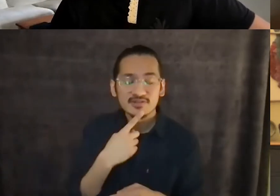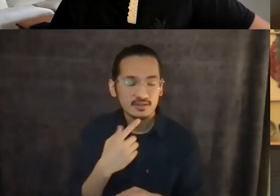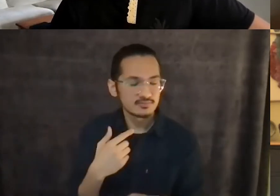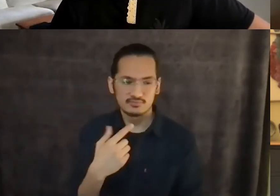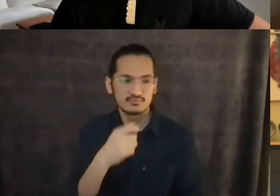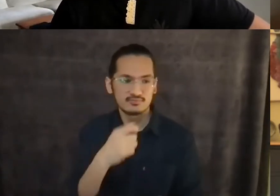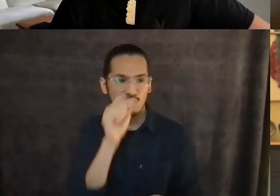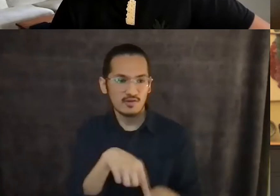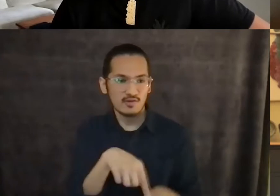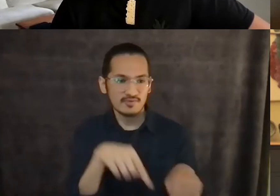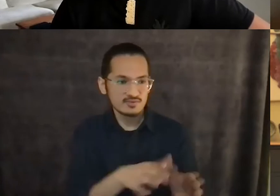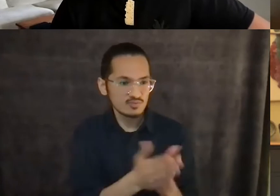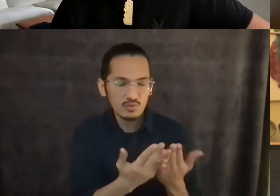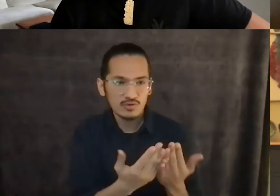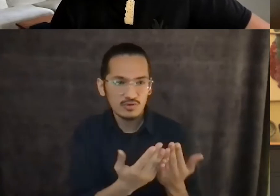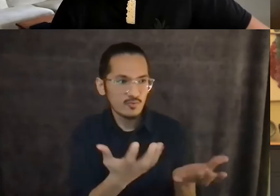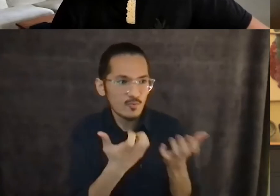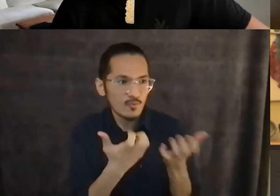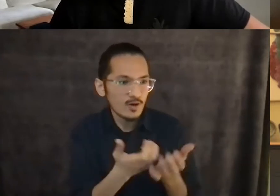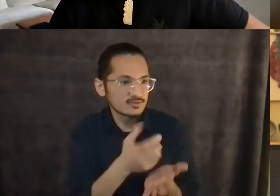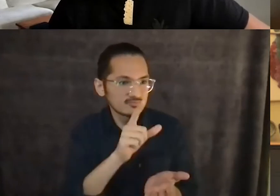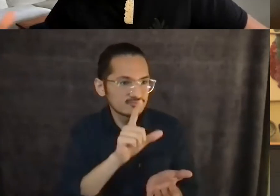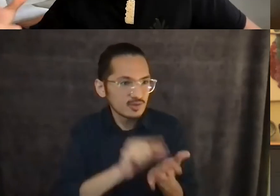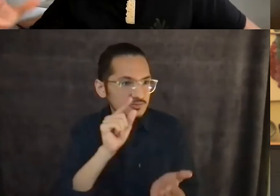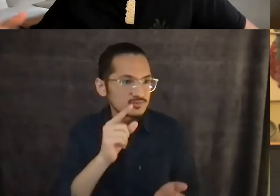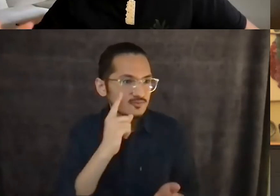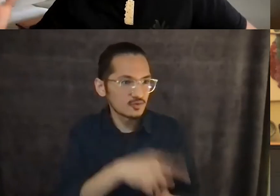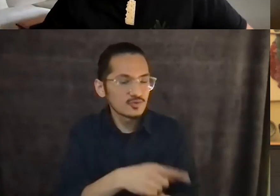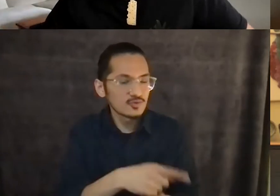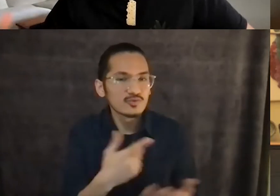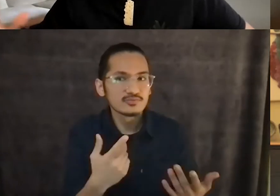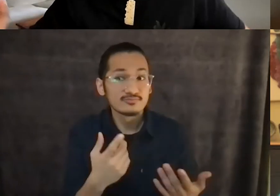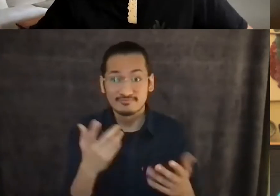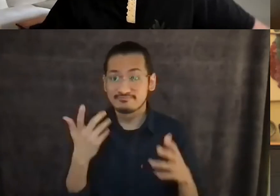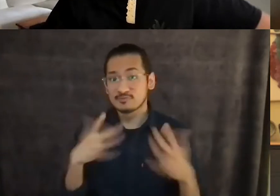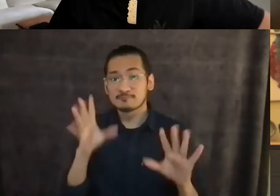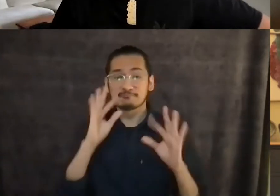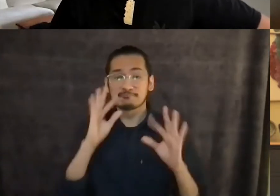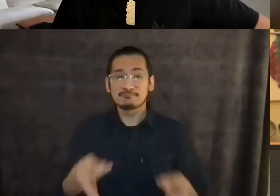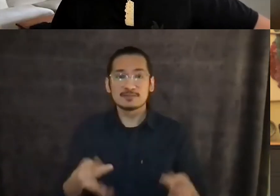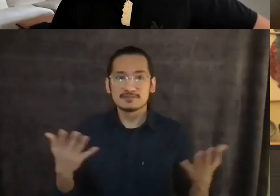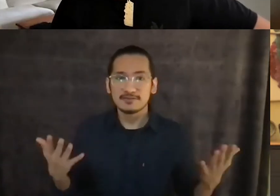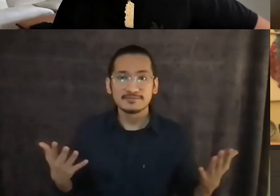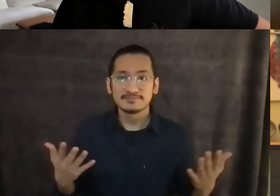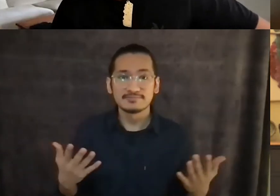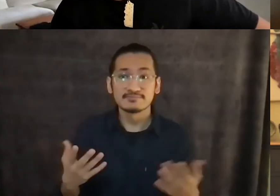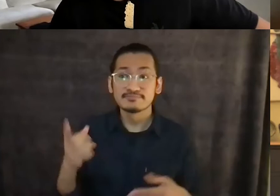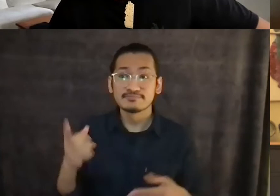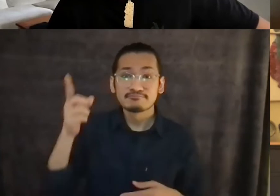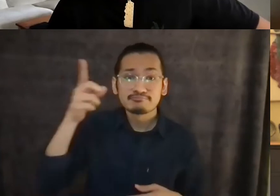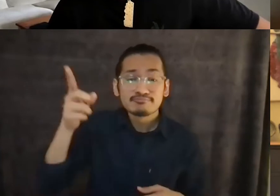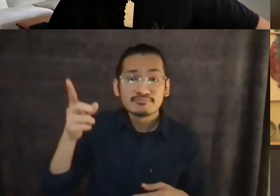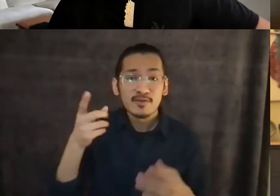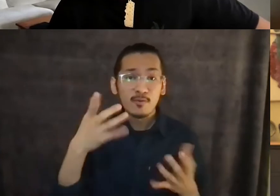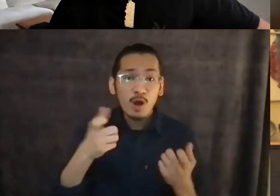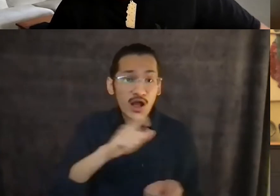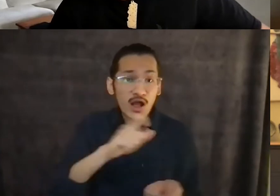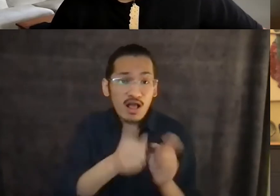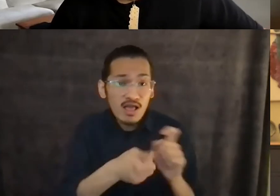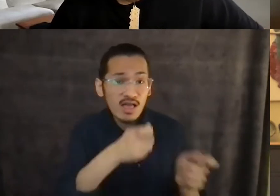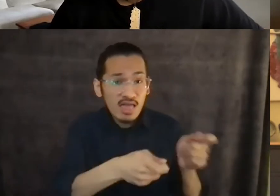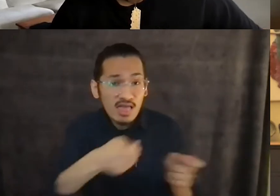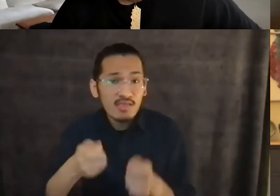that was it. Every time that I thought they were going to say, need to like change things. They never wanted to change anything. Um,